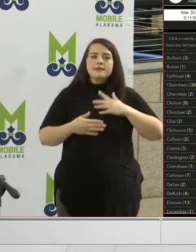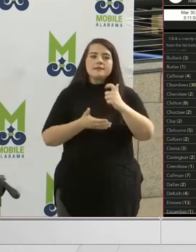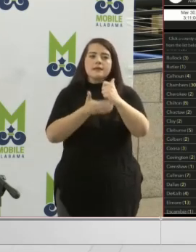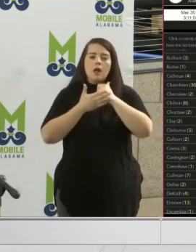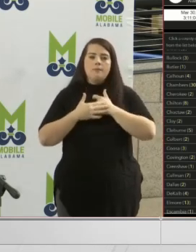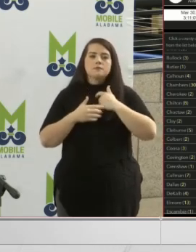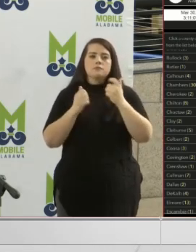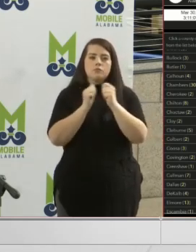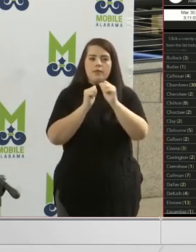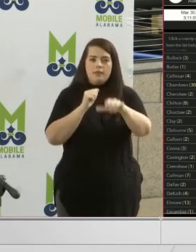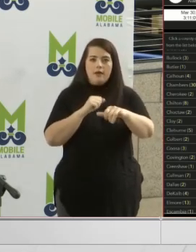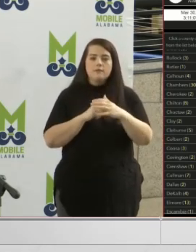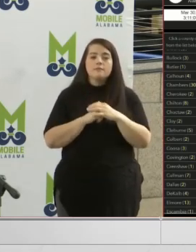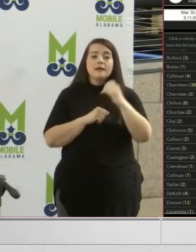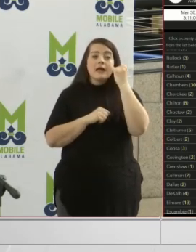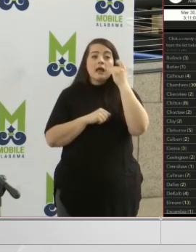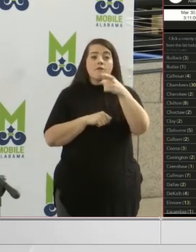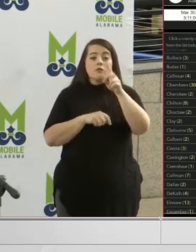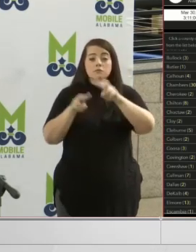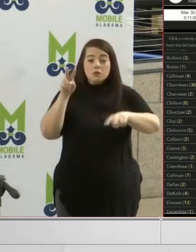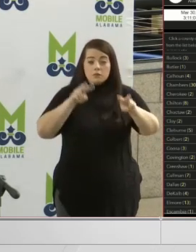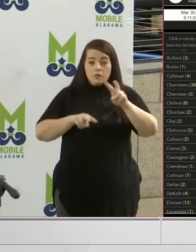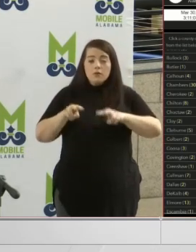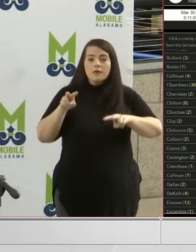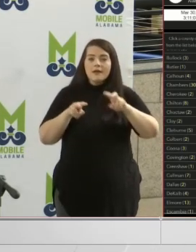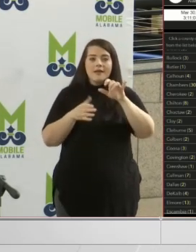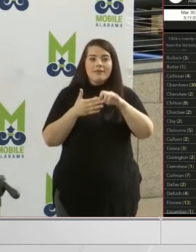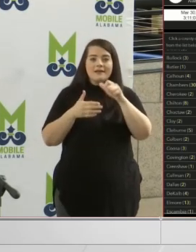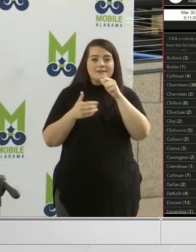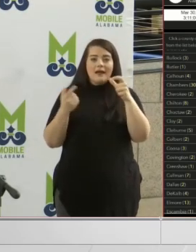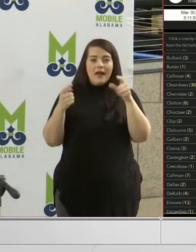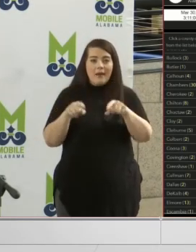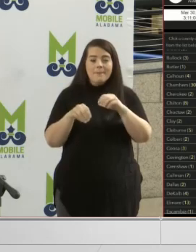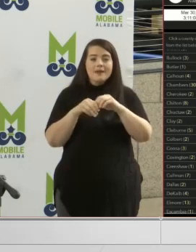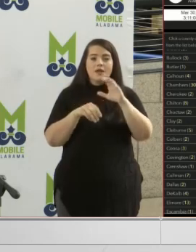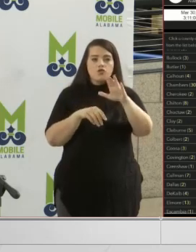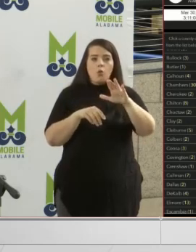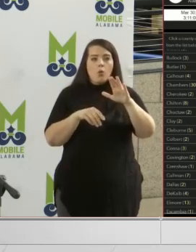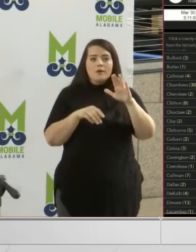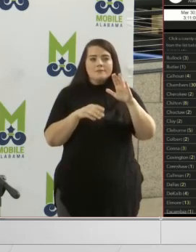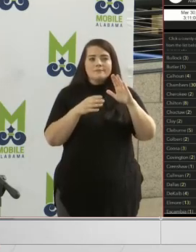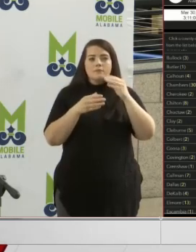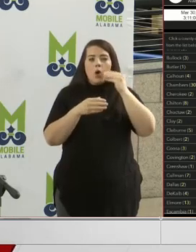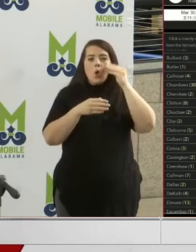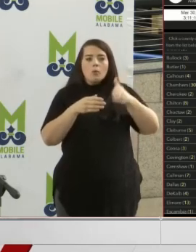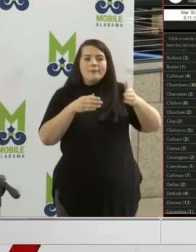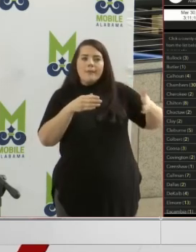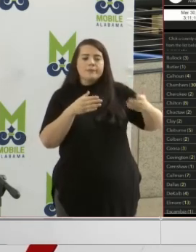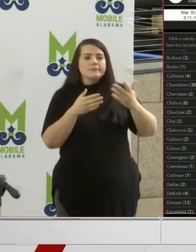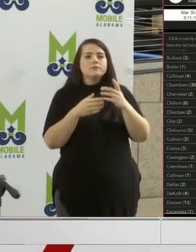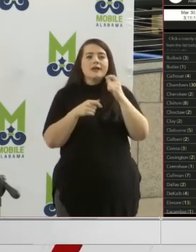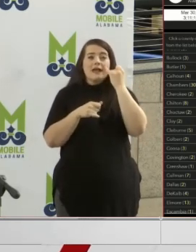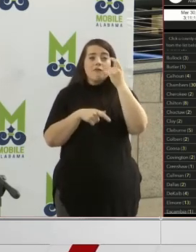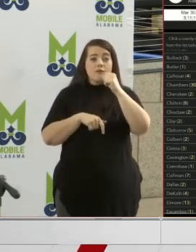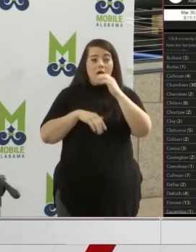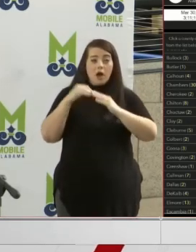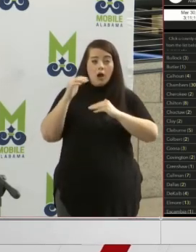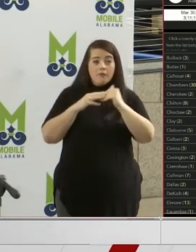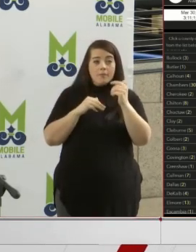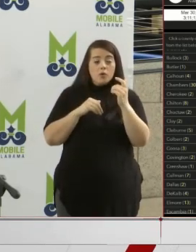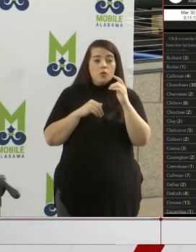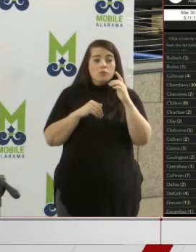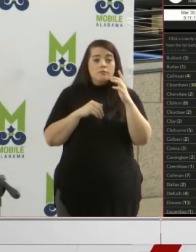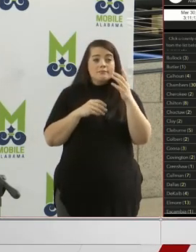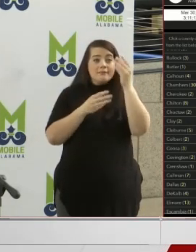us with that. And if you observe that that's not going on in your neighborhood, if you're uncomfortable, call on them out,